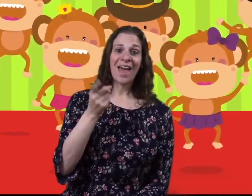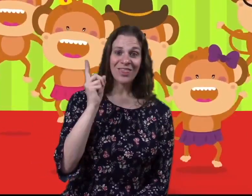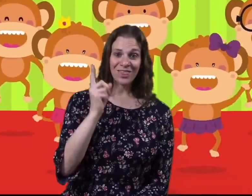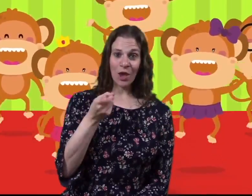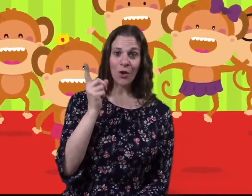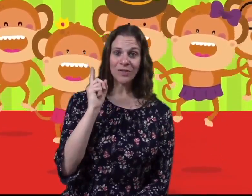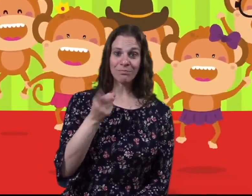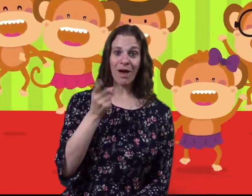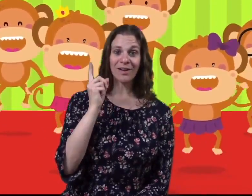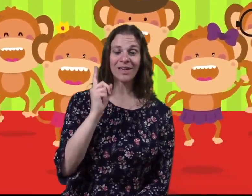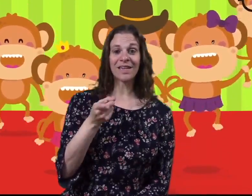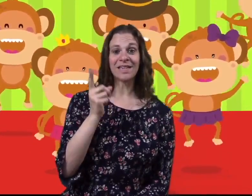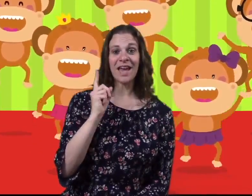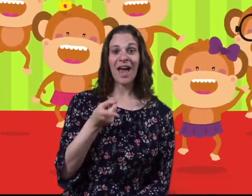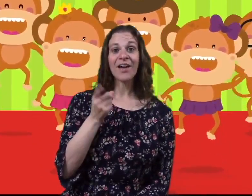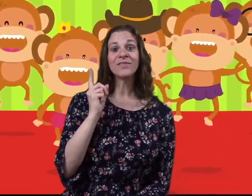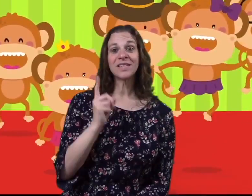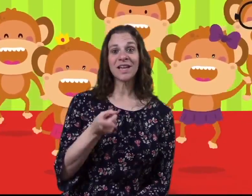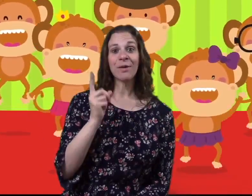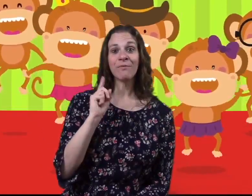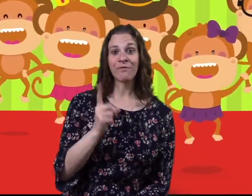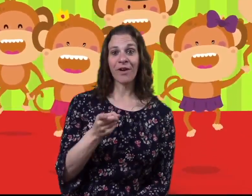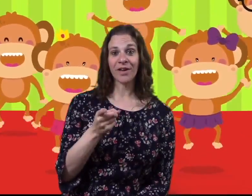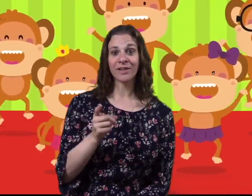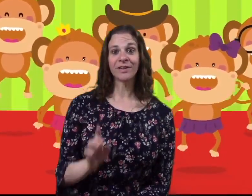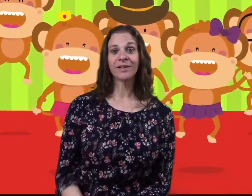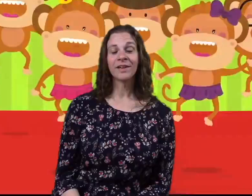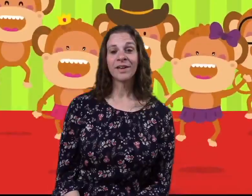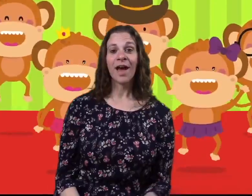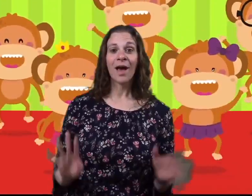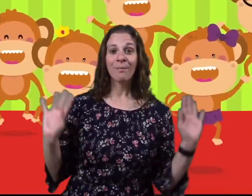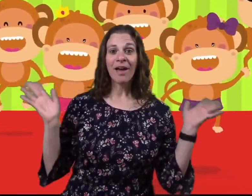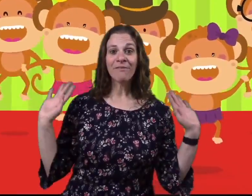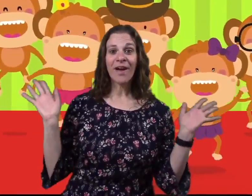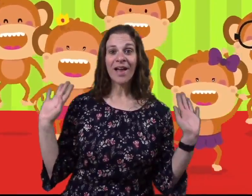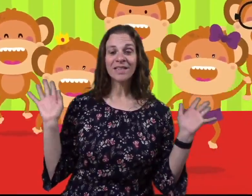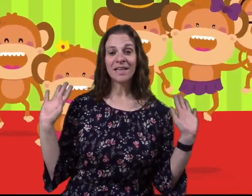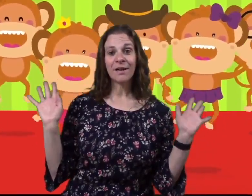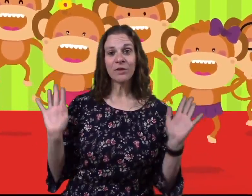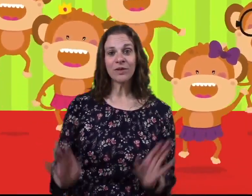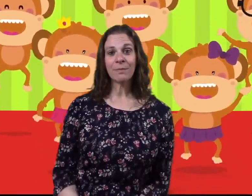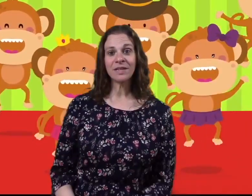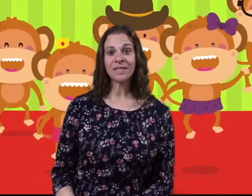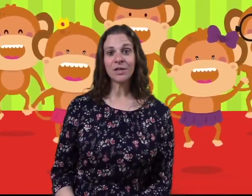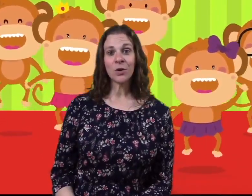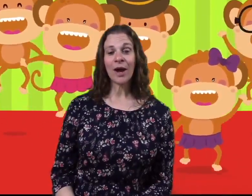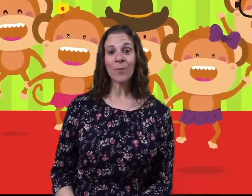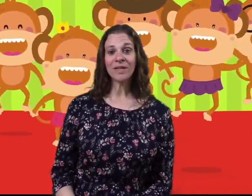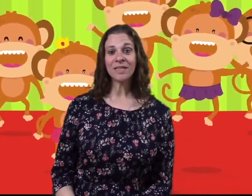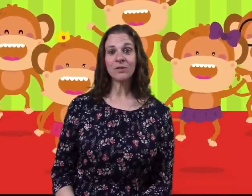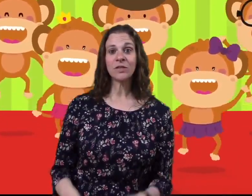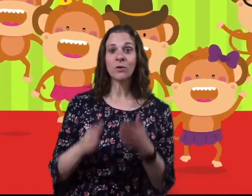those monkeys have some fun. Bye friends! I love you and I miss you. I hope I see you soon.